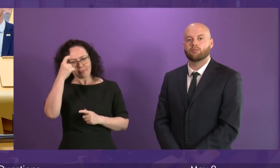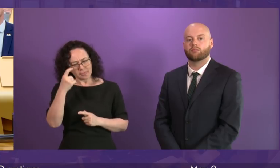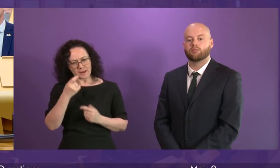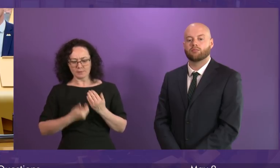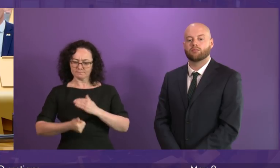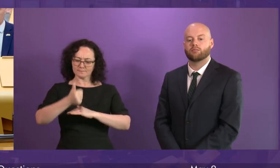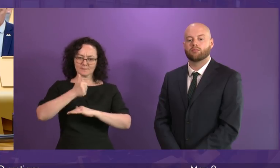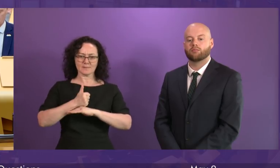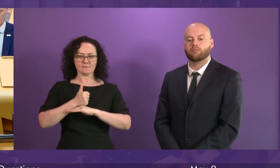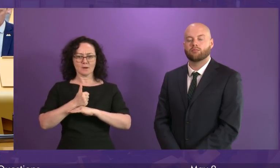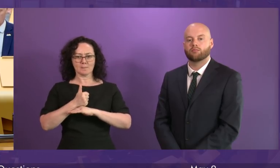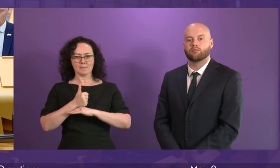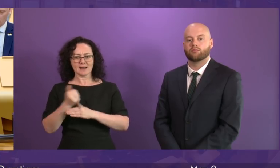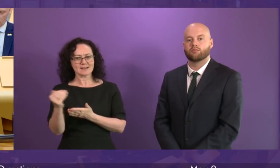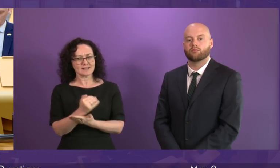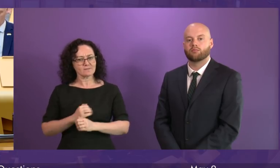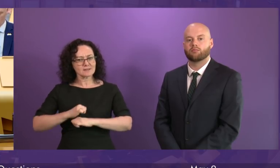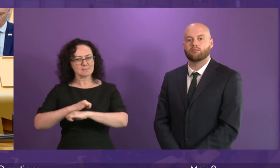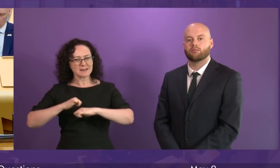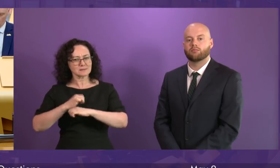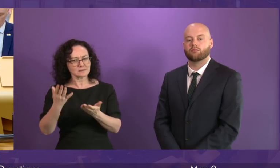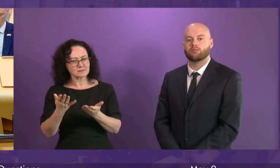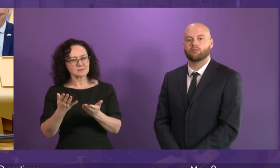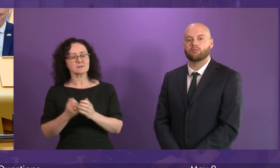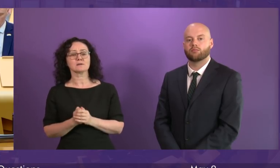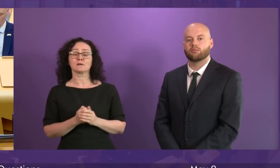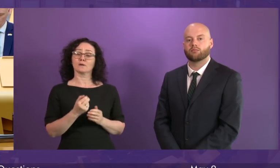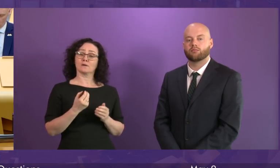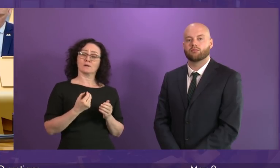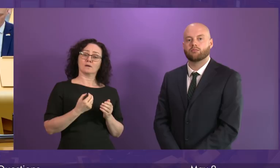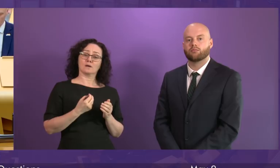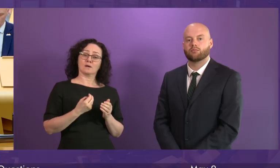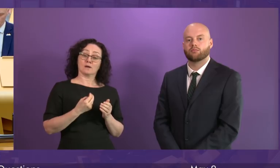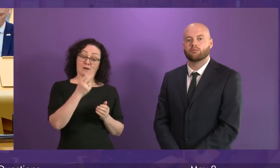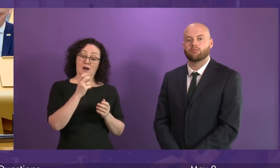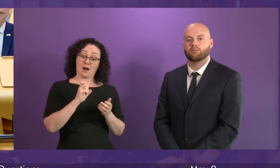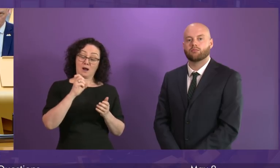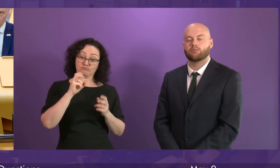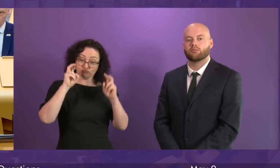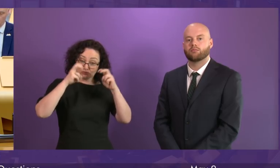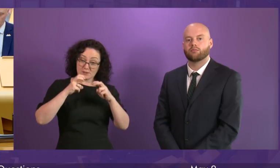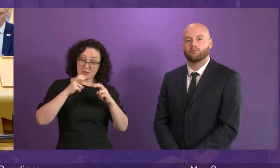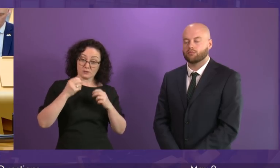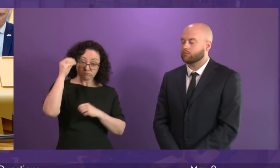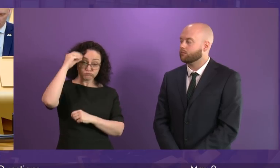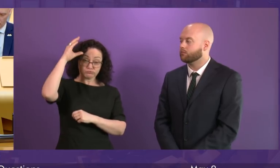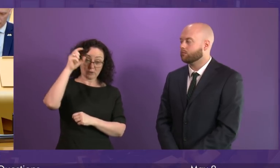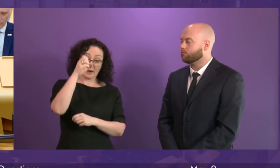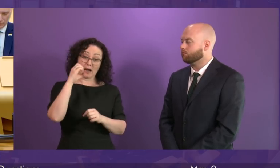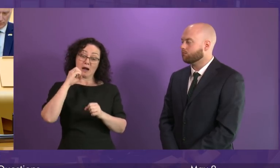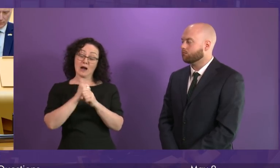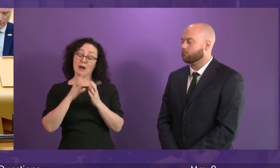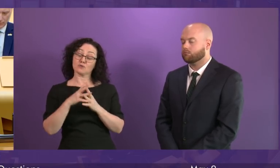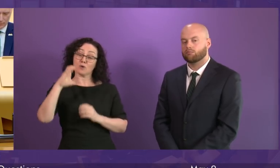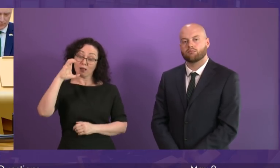Dr Andrew McCauley, who is a senior research fellow at Glasgow Caledonian University, has said just recently that Glasgow's